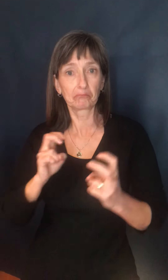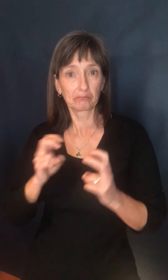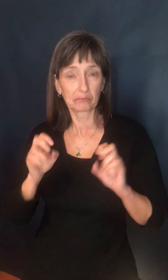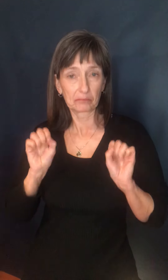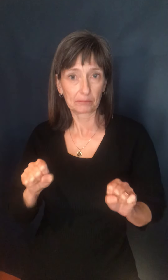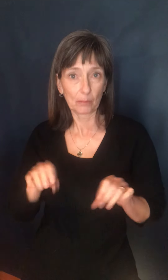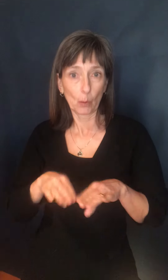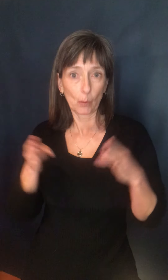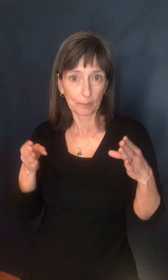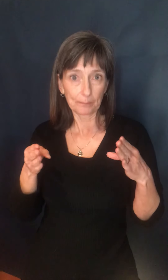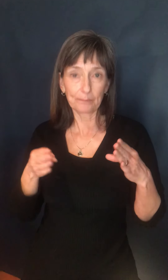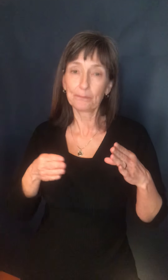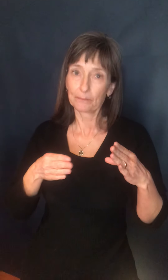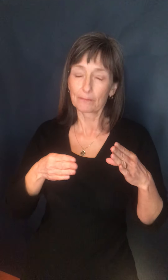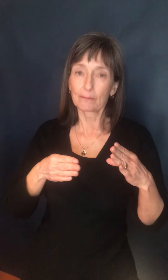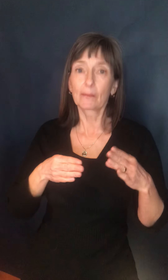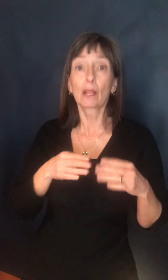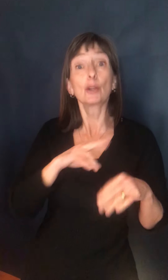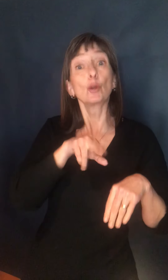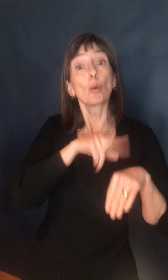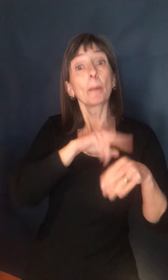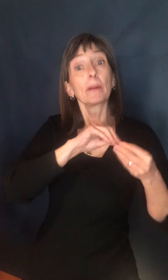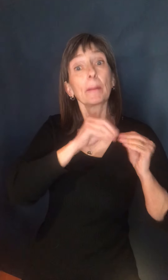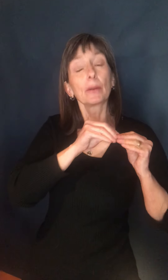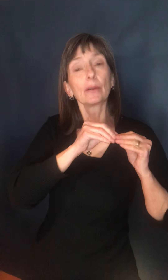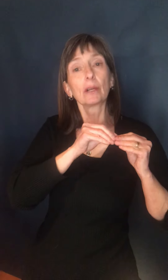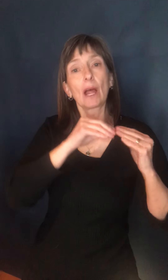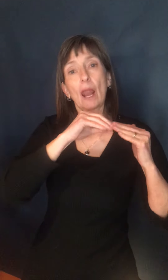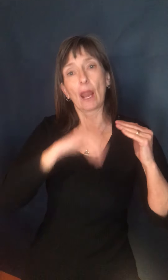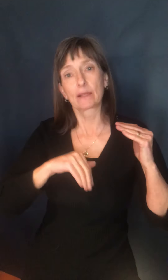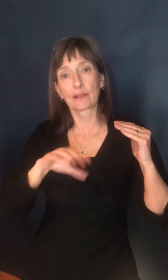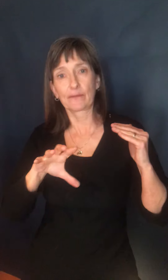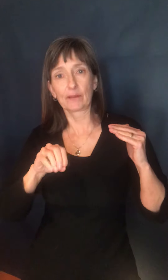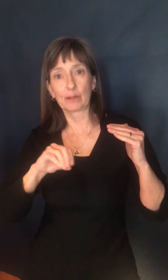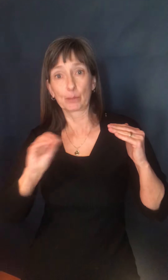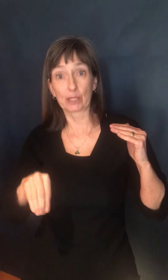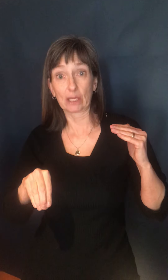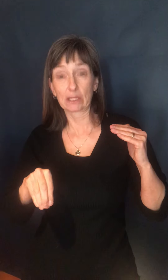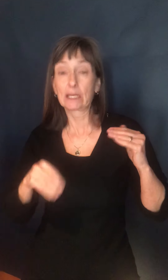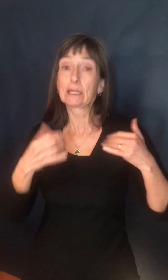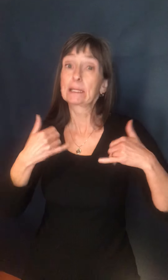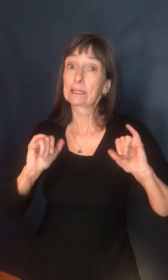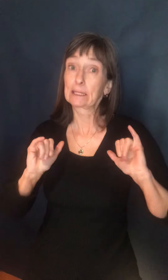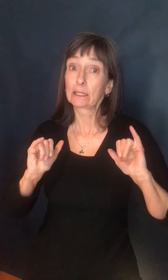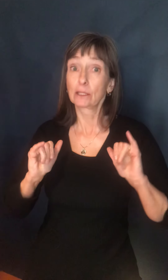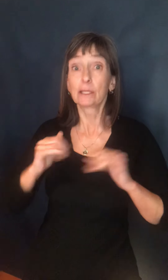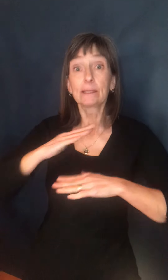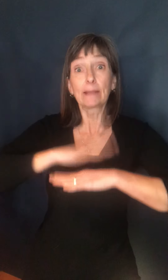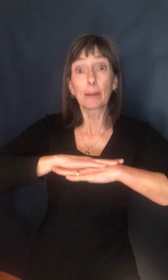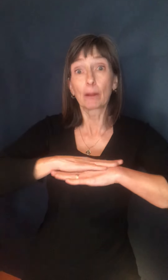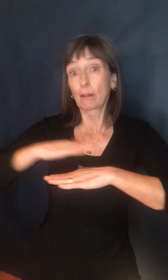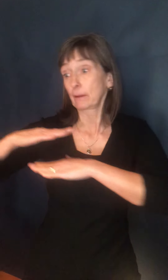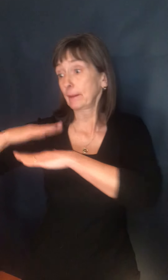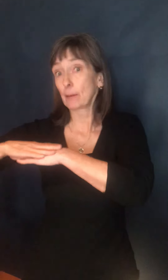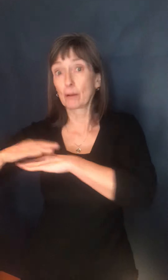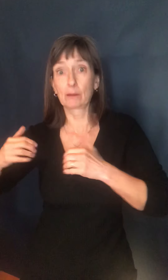normal capacity, as long as physical distancing can be maintained between patrons seated at adjacent tables. Buffets remain prohibited.